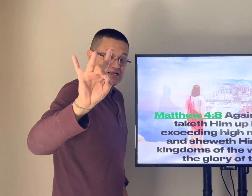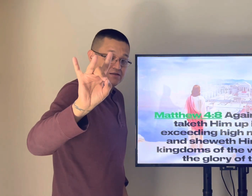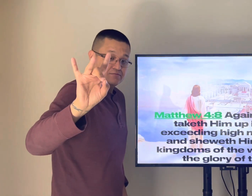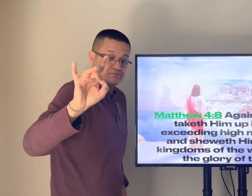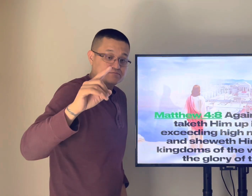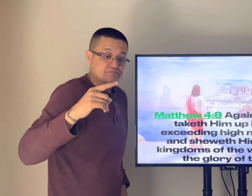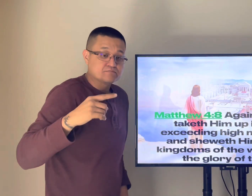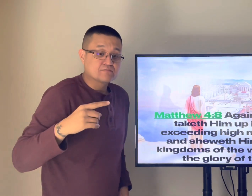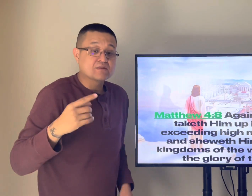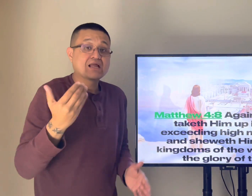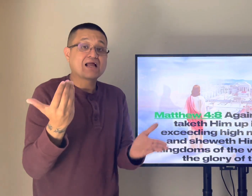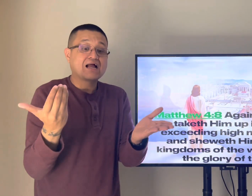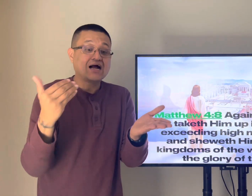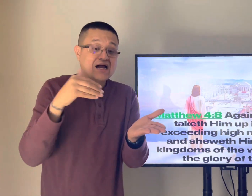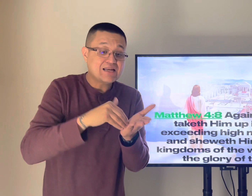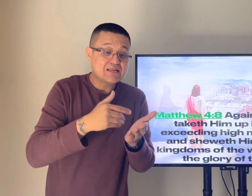matthew 4 and 8